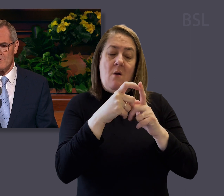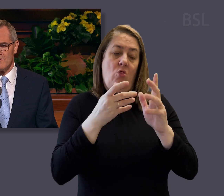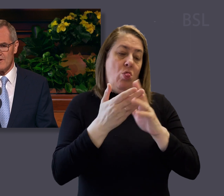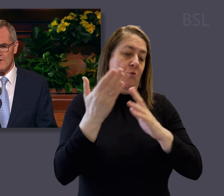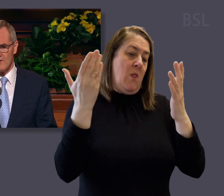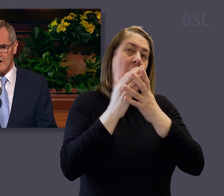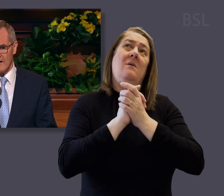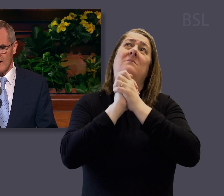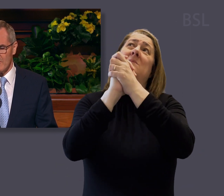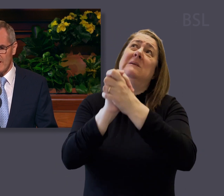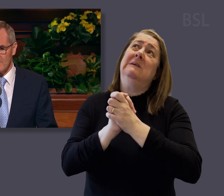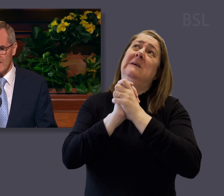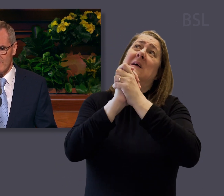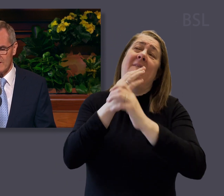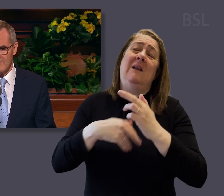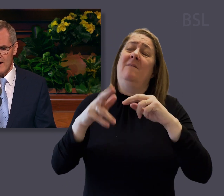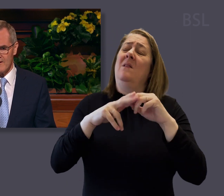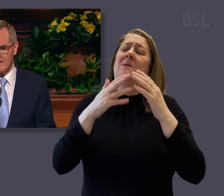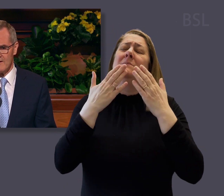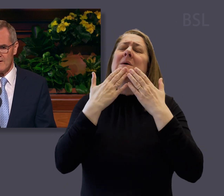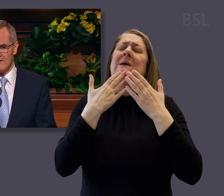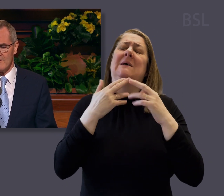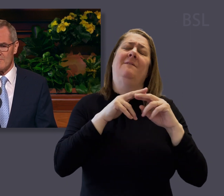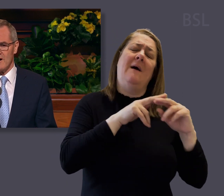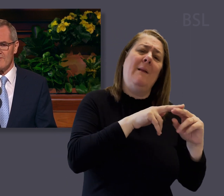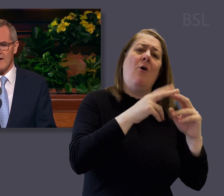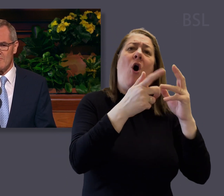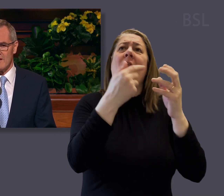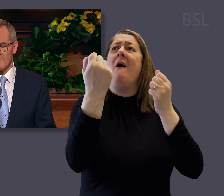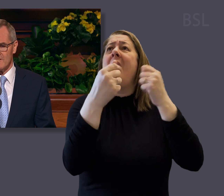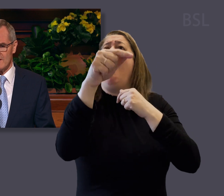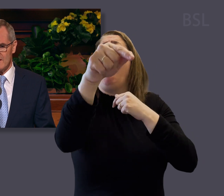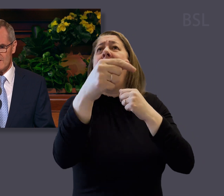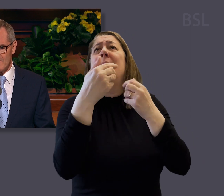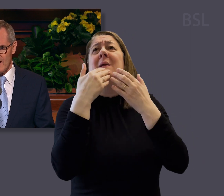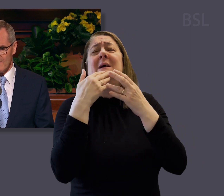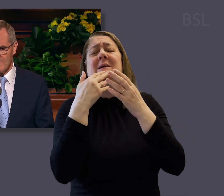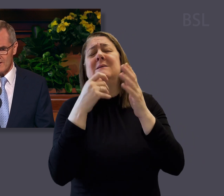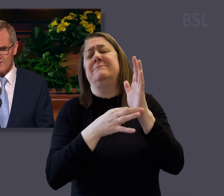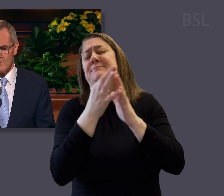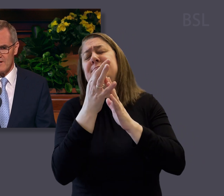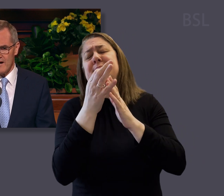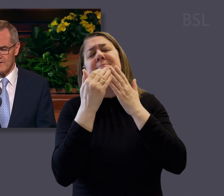the long night, I pled with Heavenly Father that my family and those injured in the other vehicle would recover.